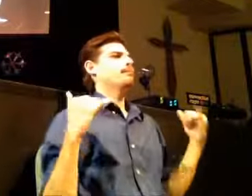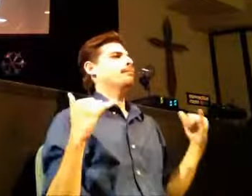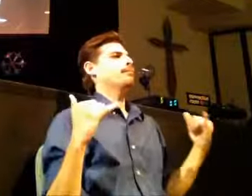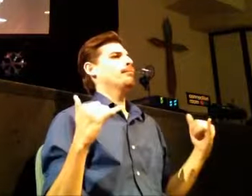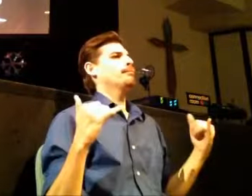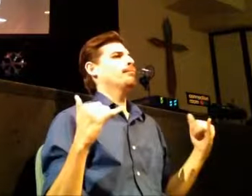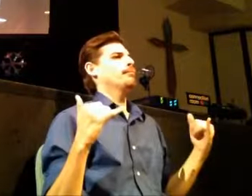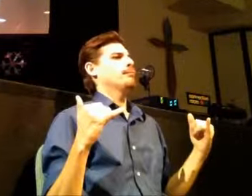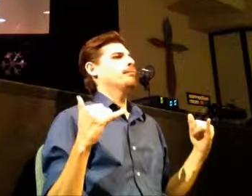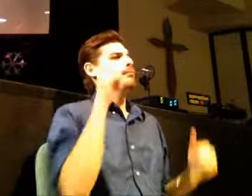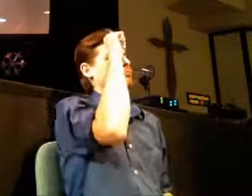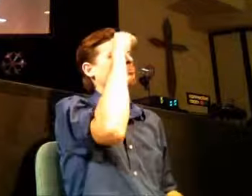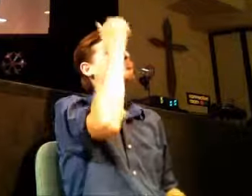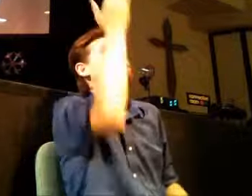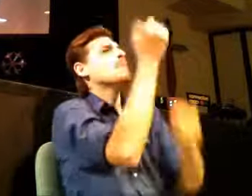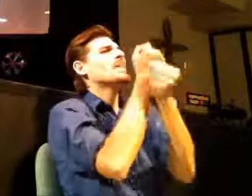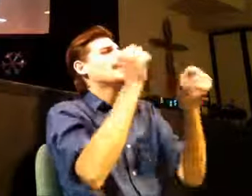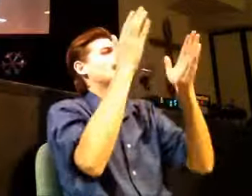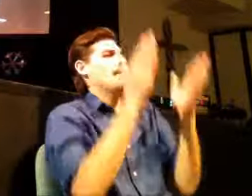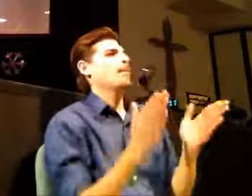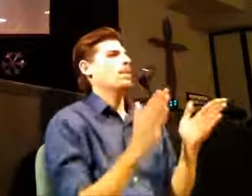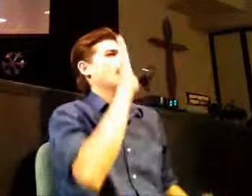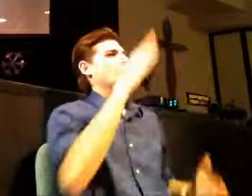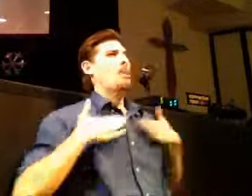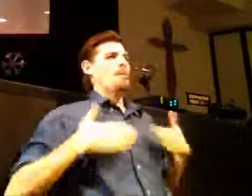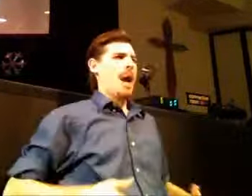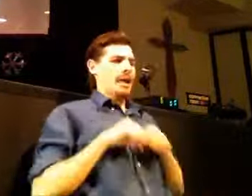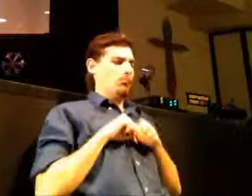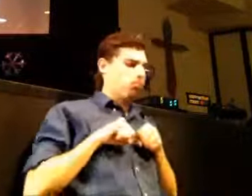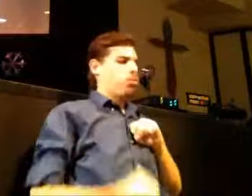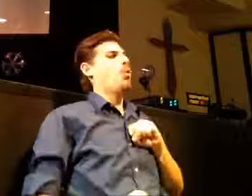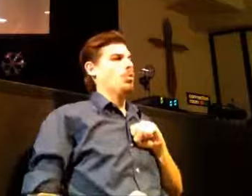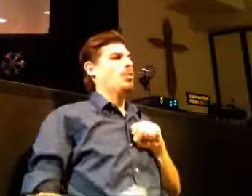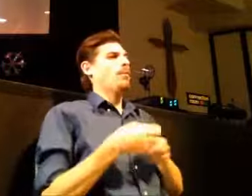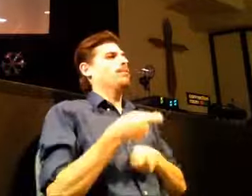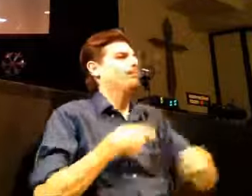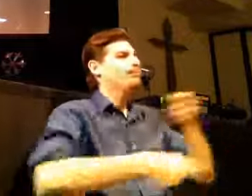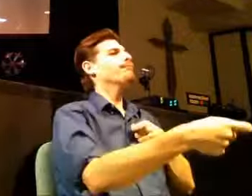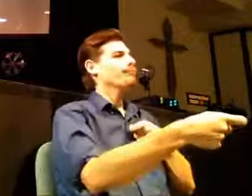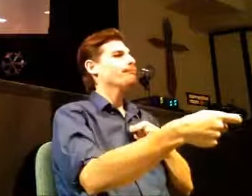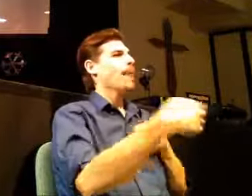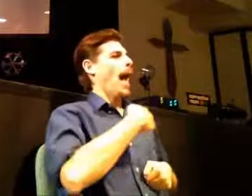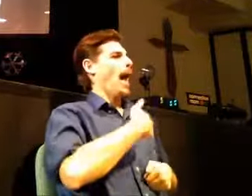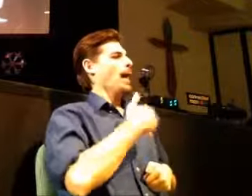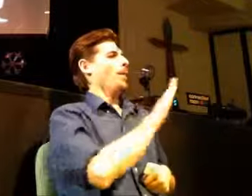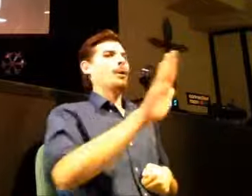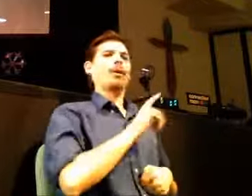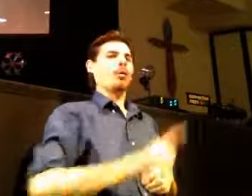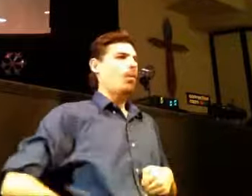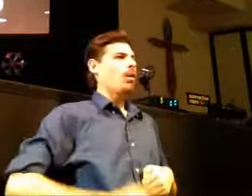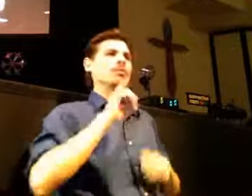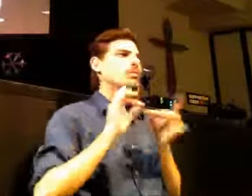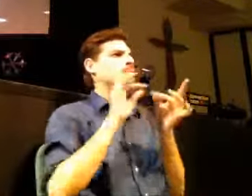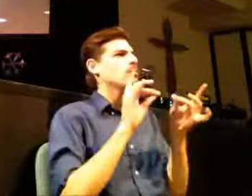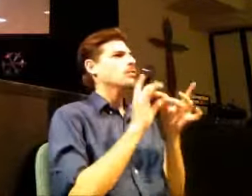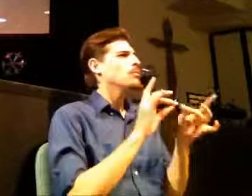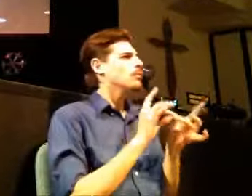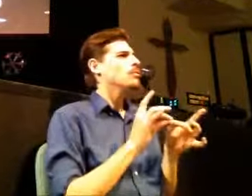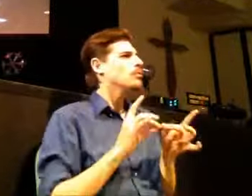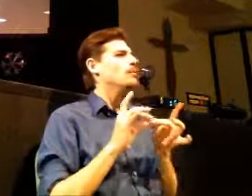your life i am your savior i am the one that broke my body for you i am your god your savior your lord and here's what's happening in a tangible way